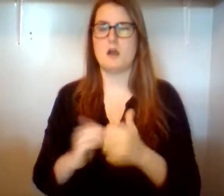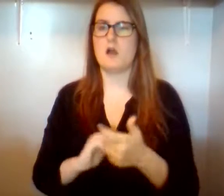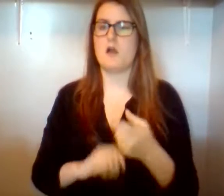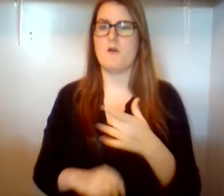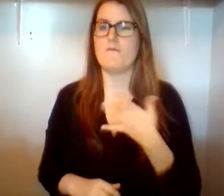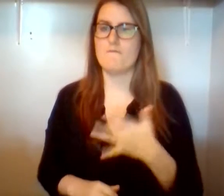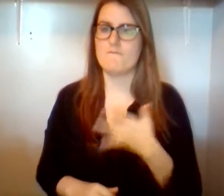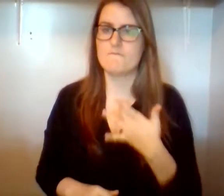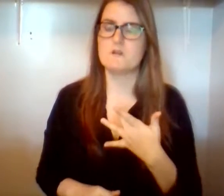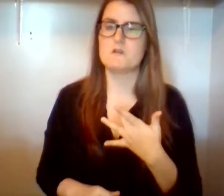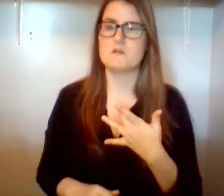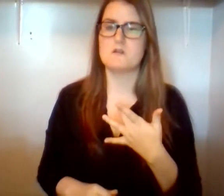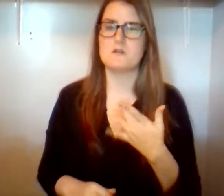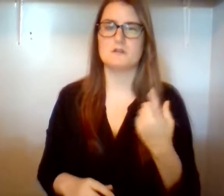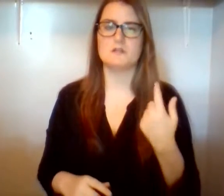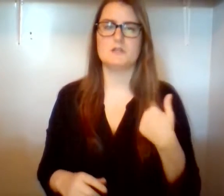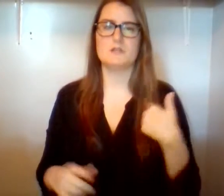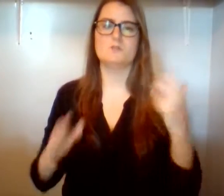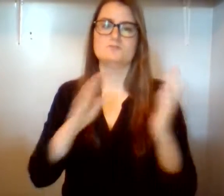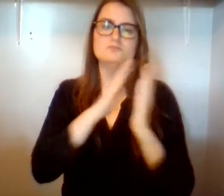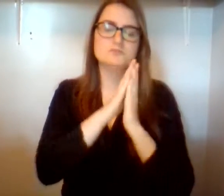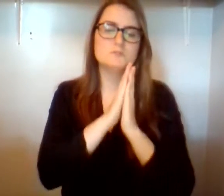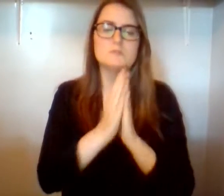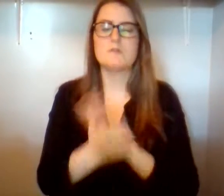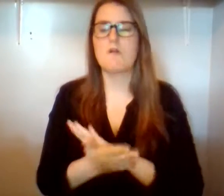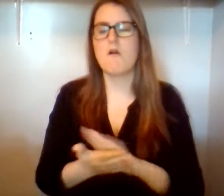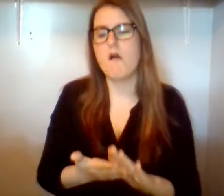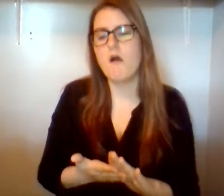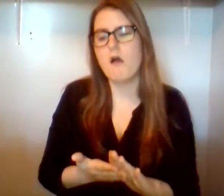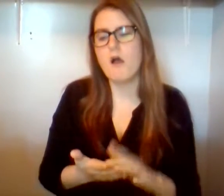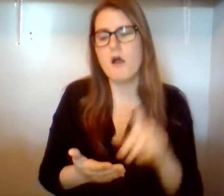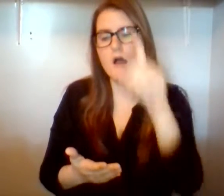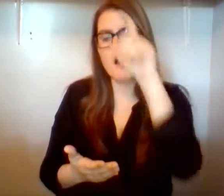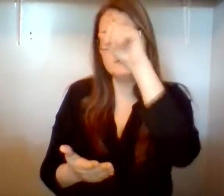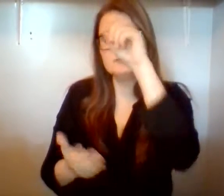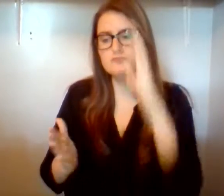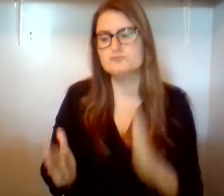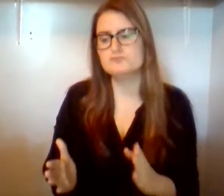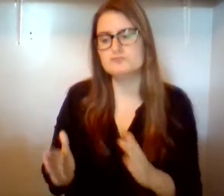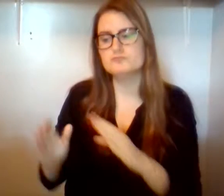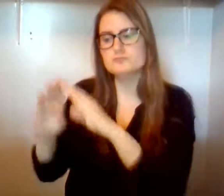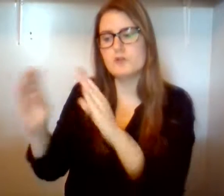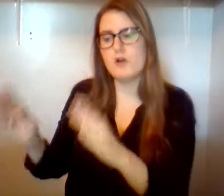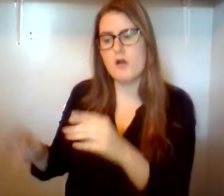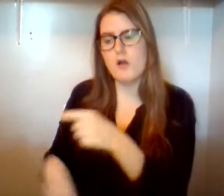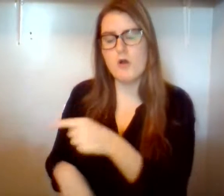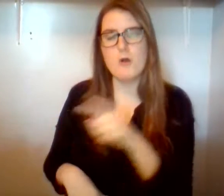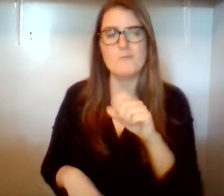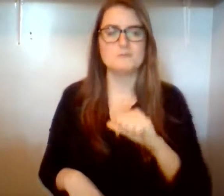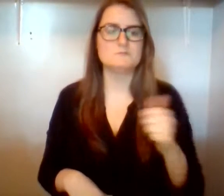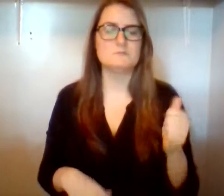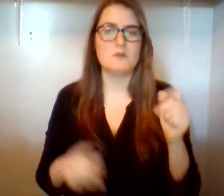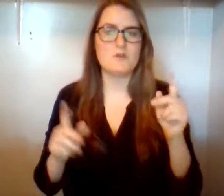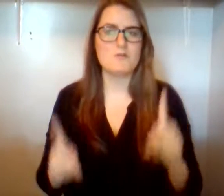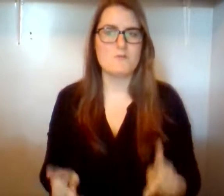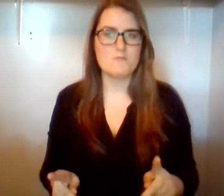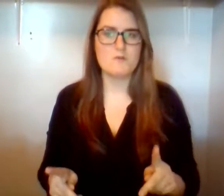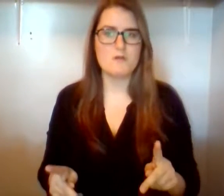all to look forward to? Then one day, when Moses was 40 years old, he saw an Egyptian guard